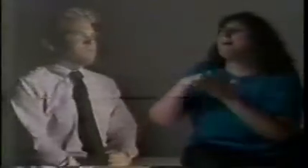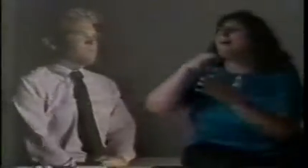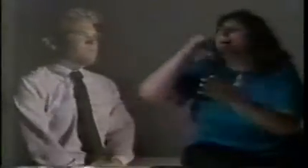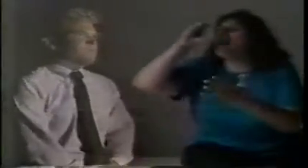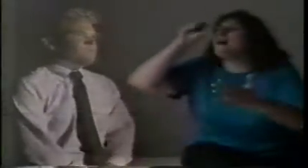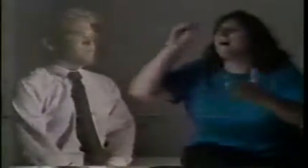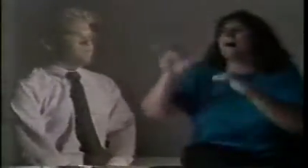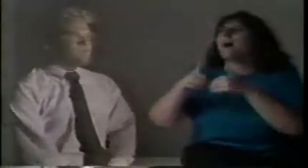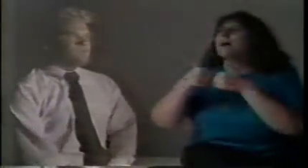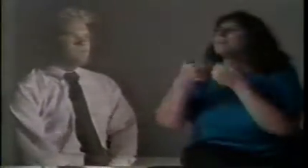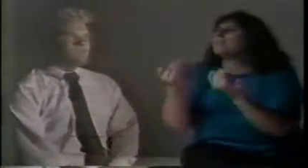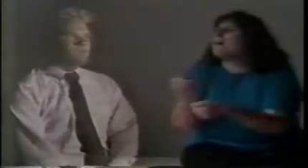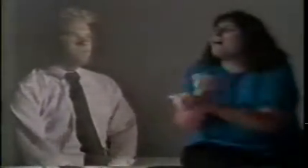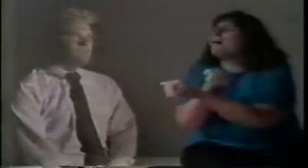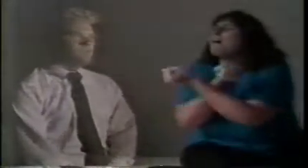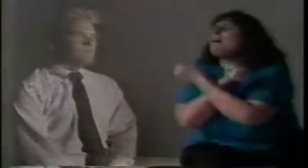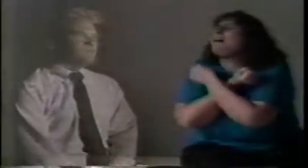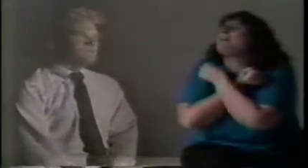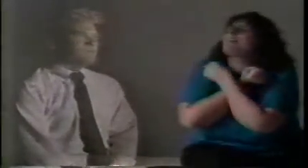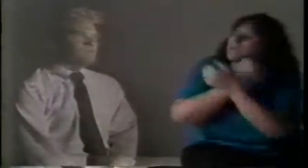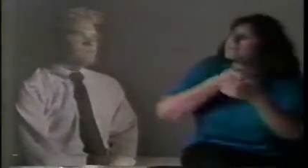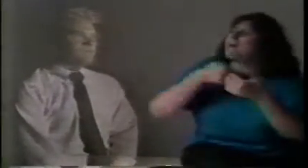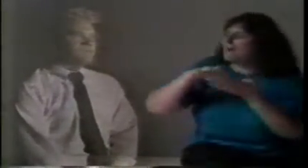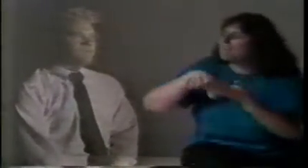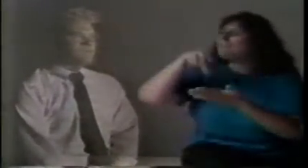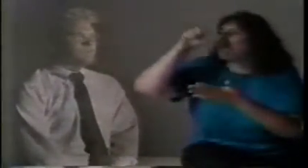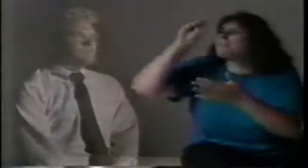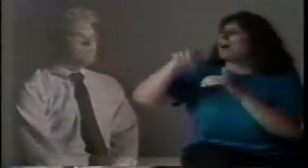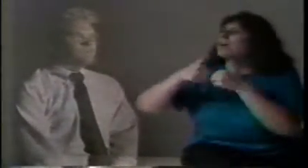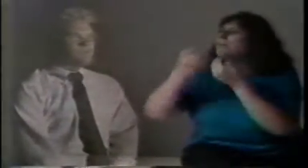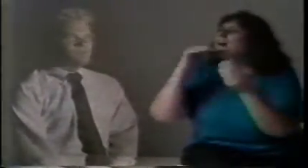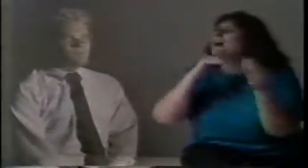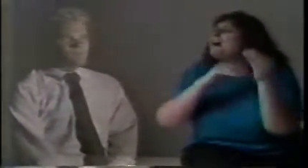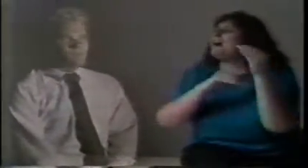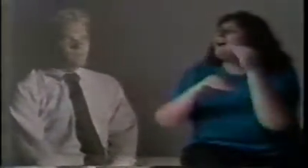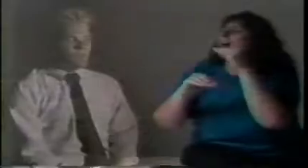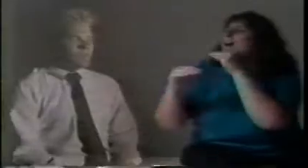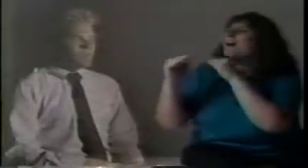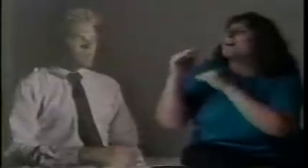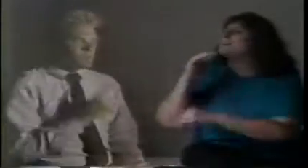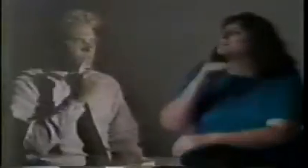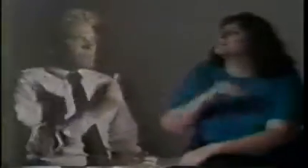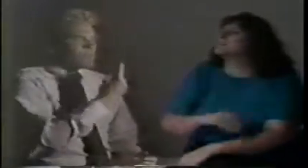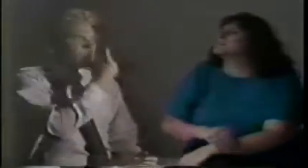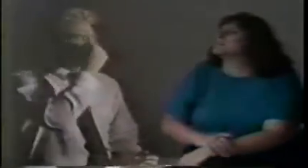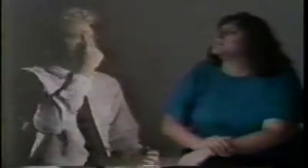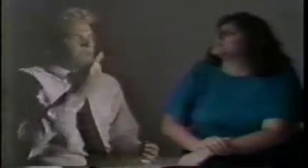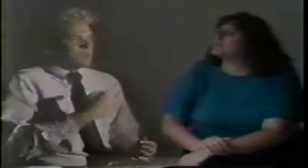learned how to love and I learned how to lie. So you think